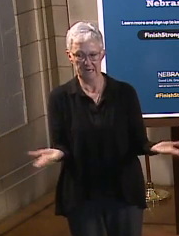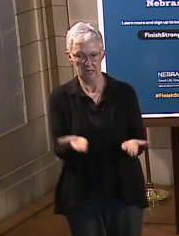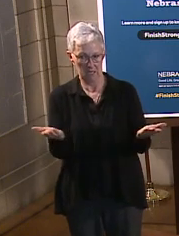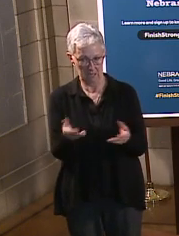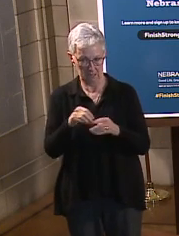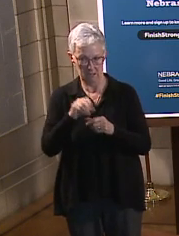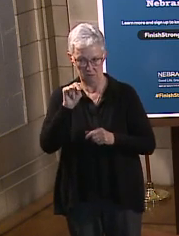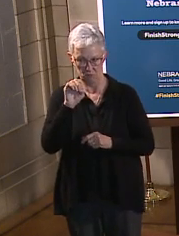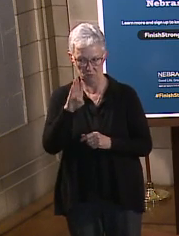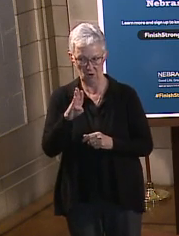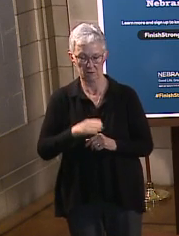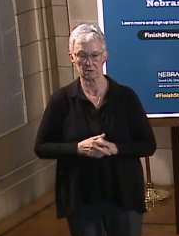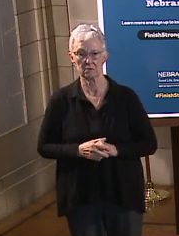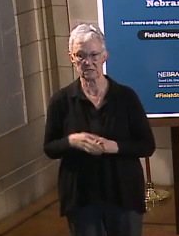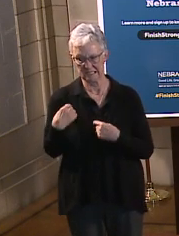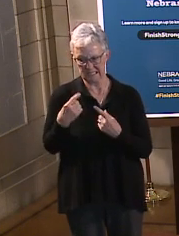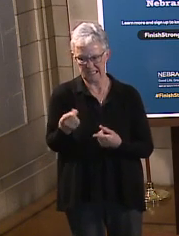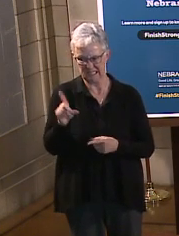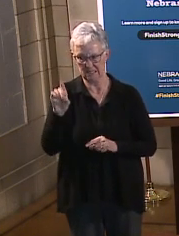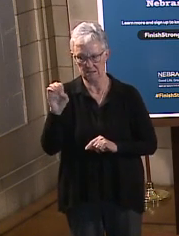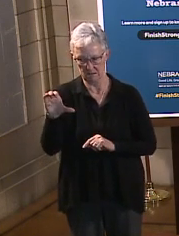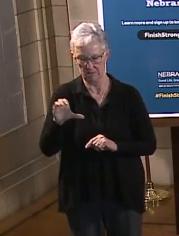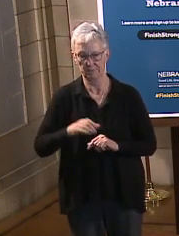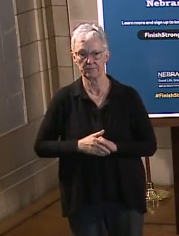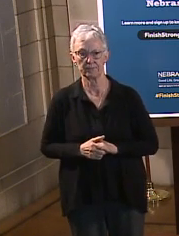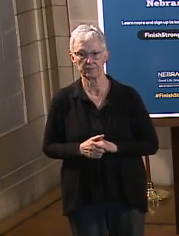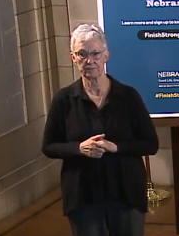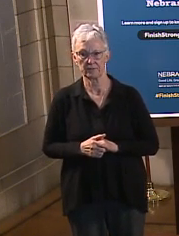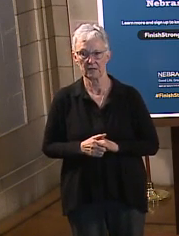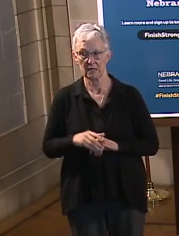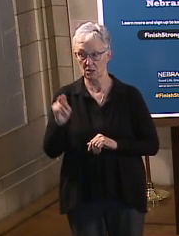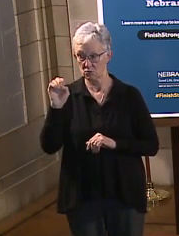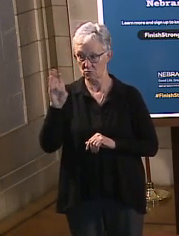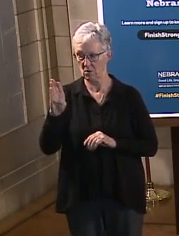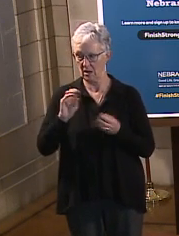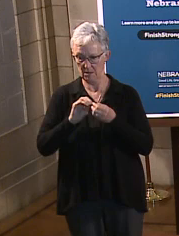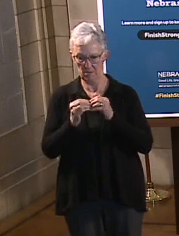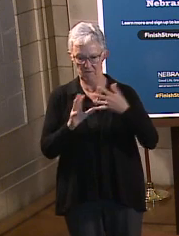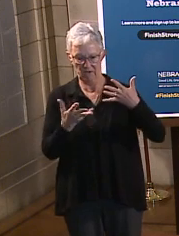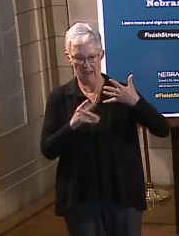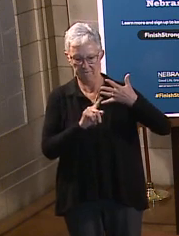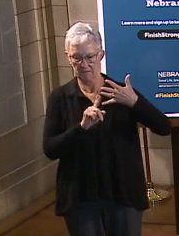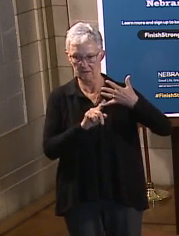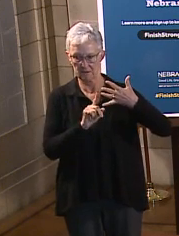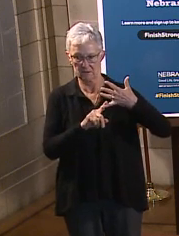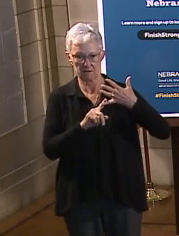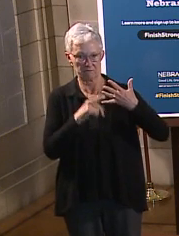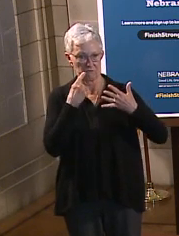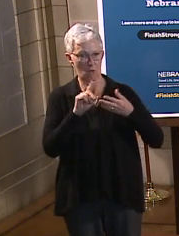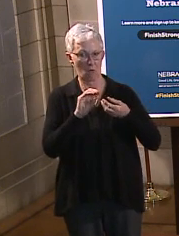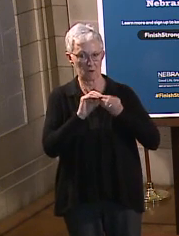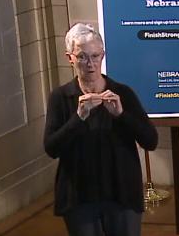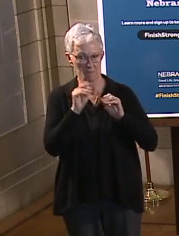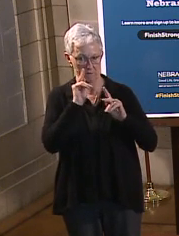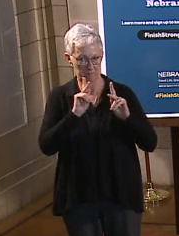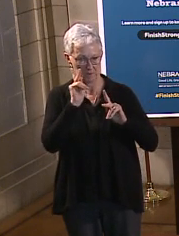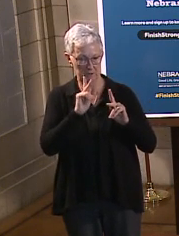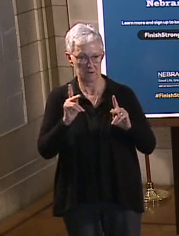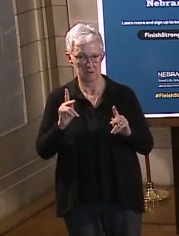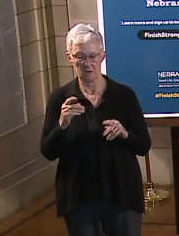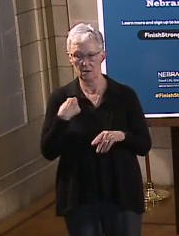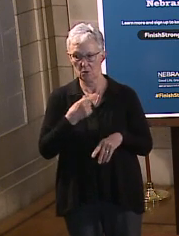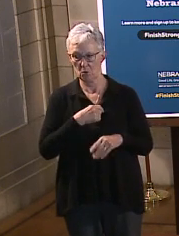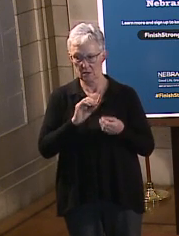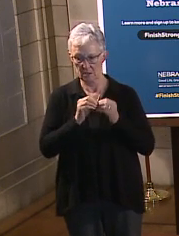vaccines. Nebraska ranks fifth best in the nation with vaccinating vulnerable populations. We're 11th best